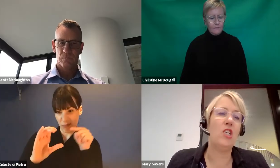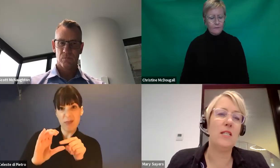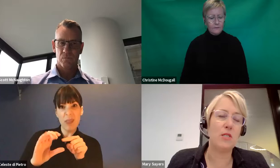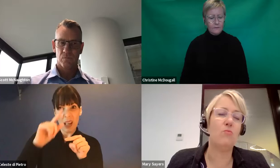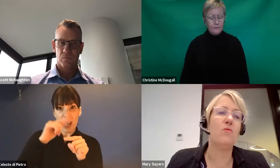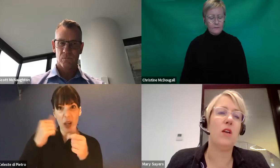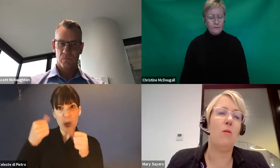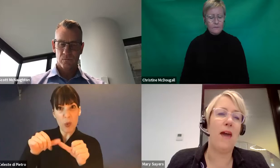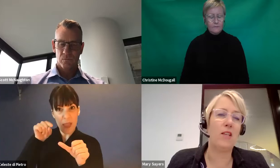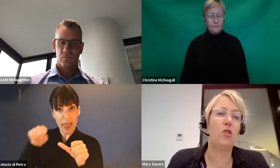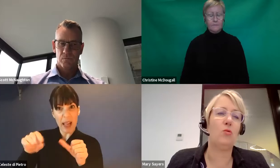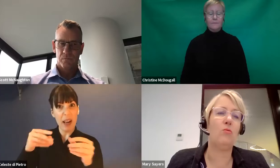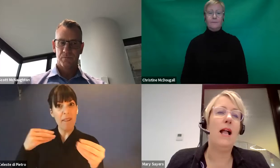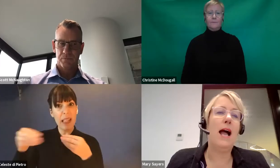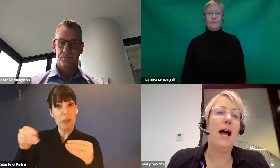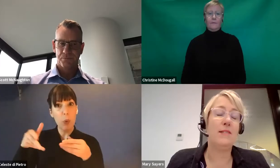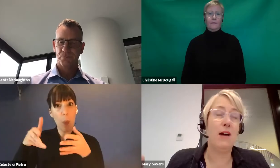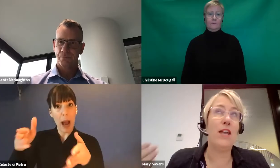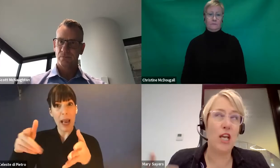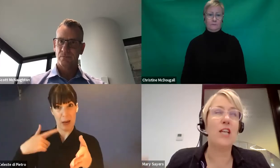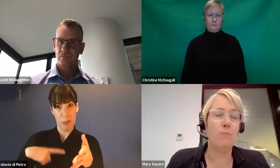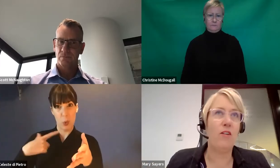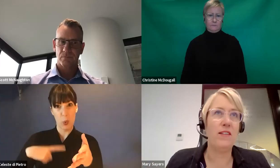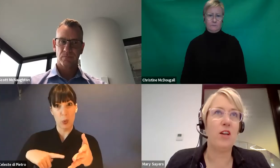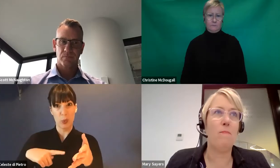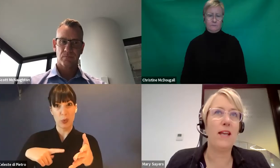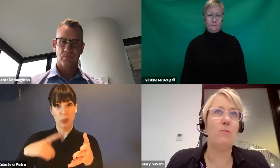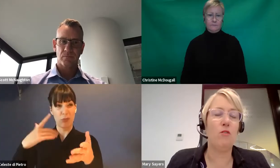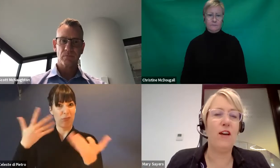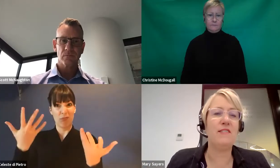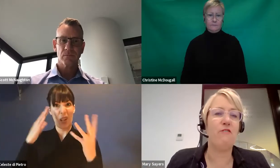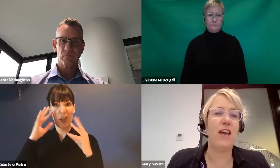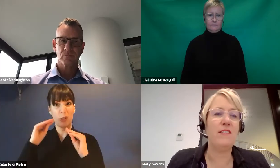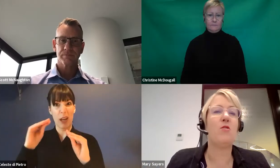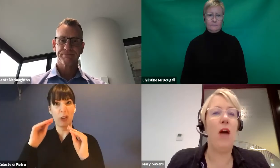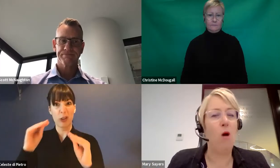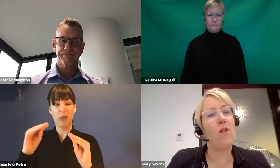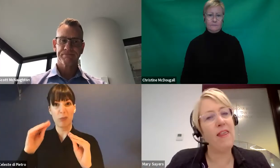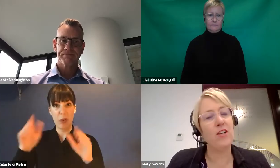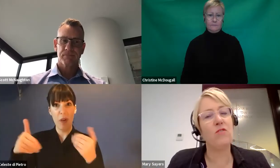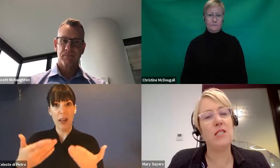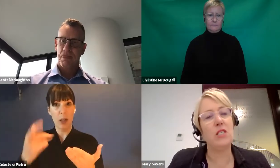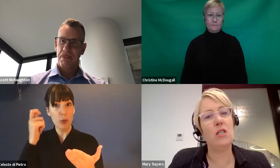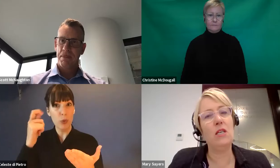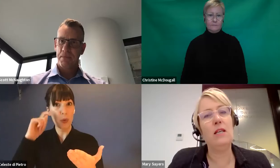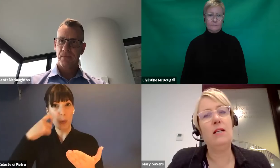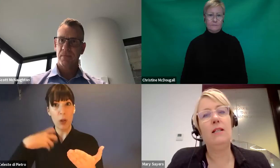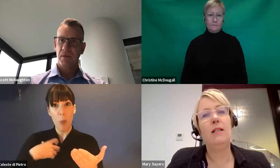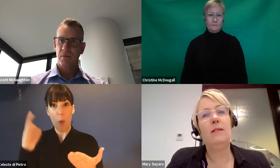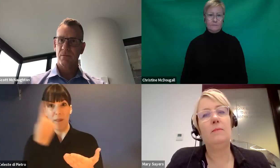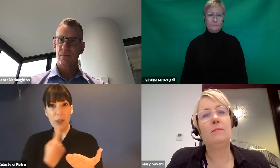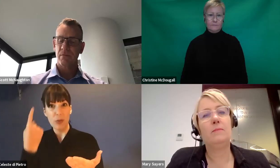education as schools go back to, or education providers go back to more face-to-face or in that transition?